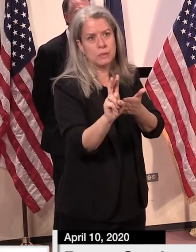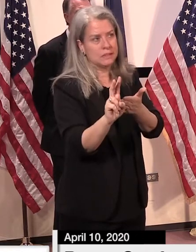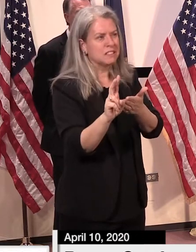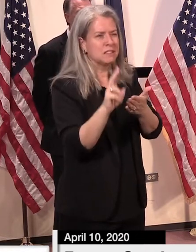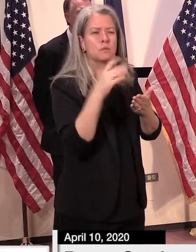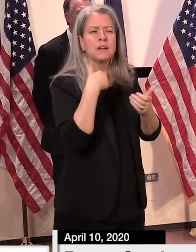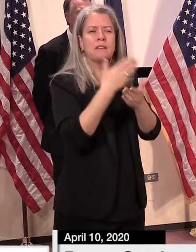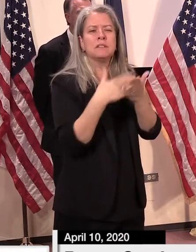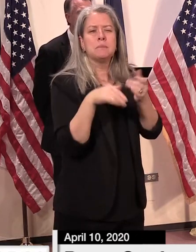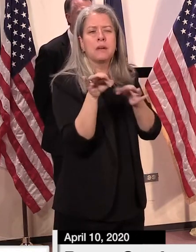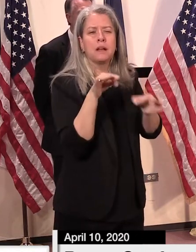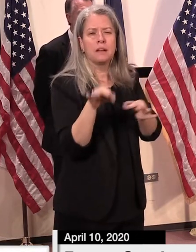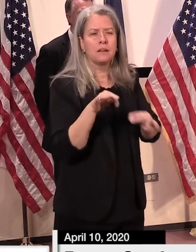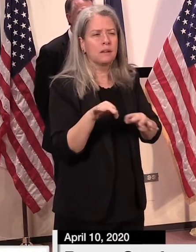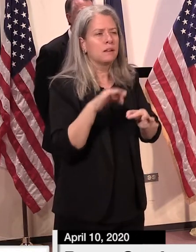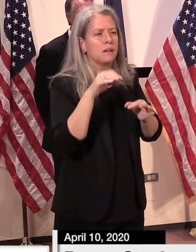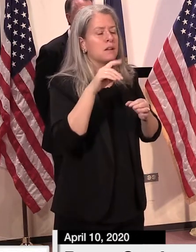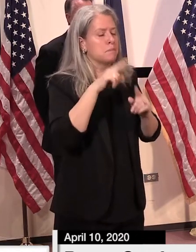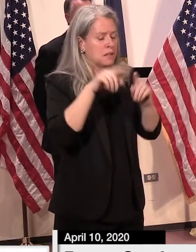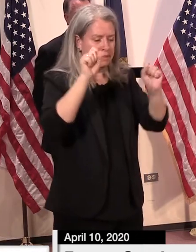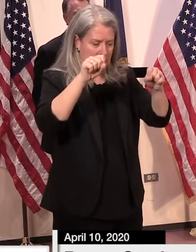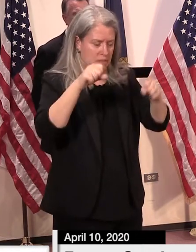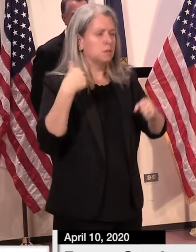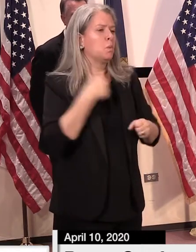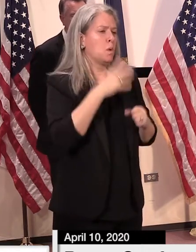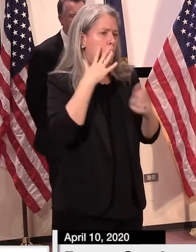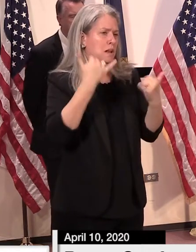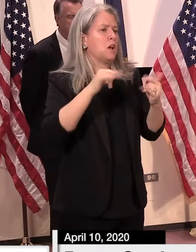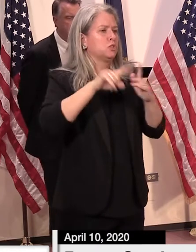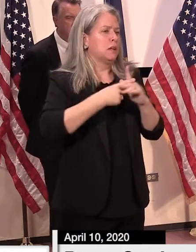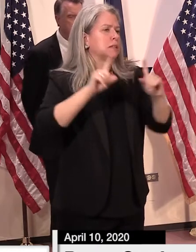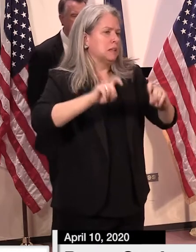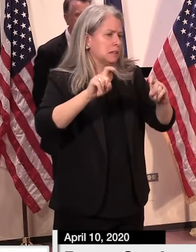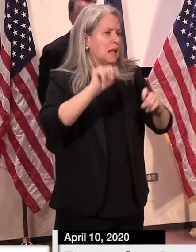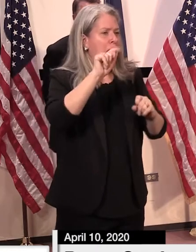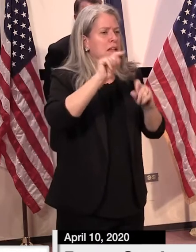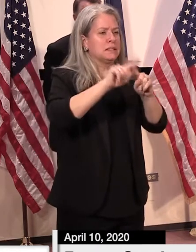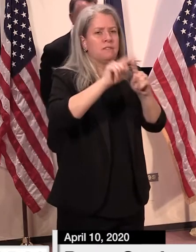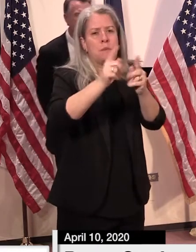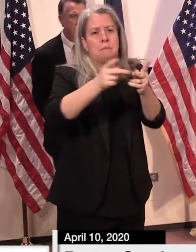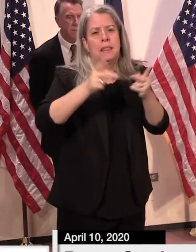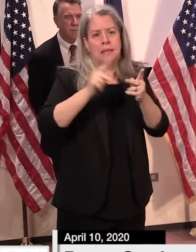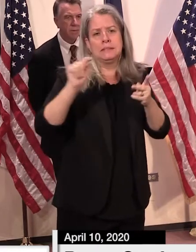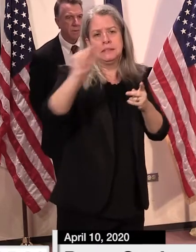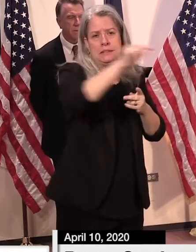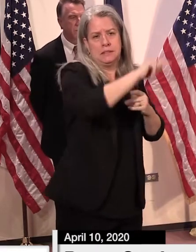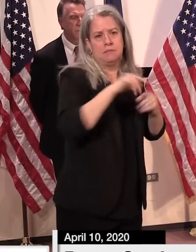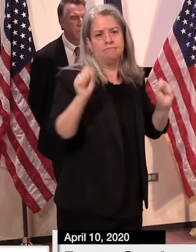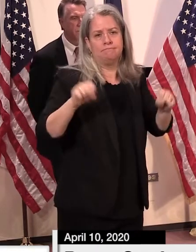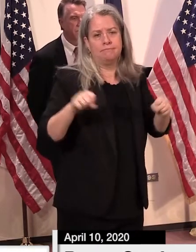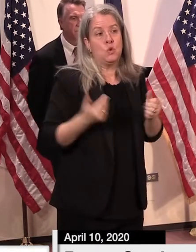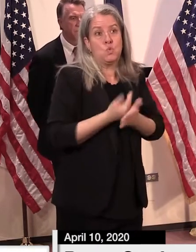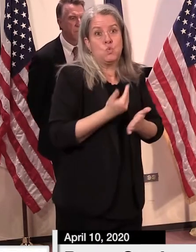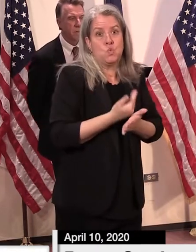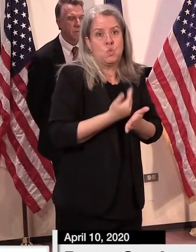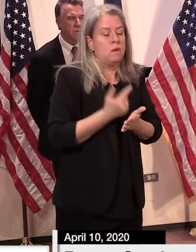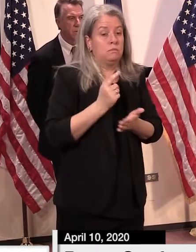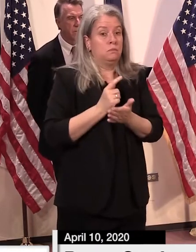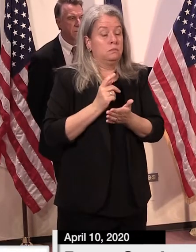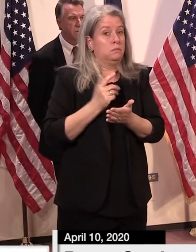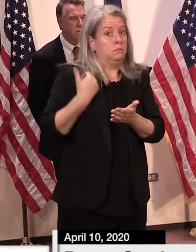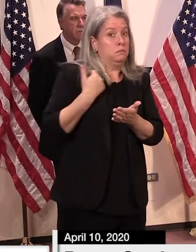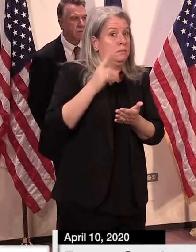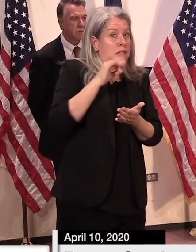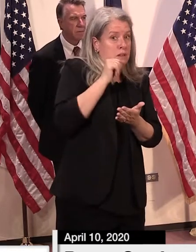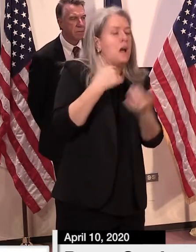making sure that person is tested before they are moved. So a lot going on on the testing